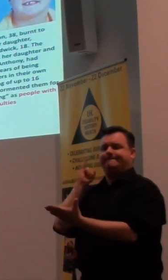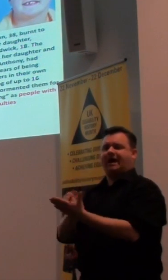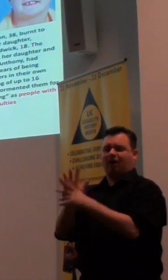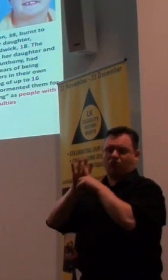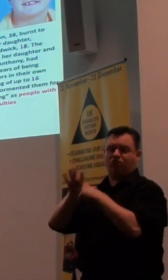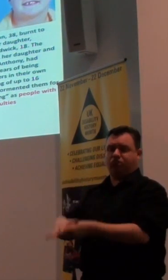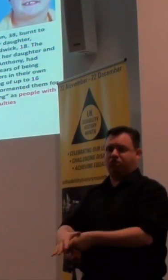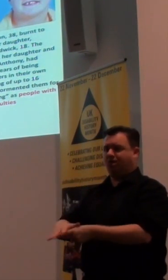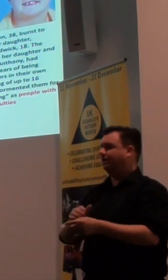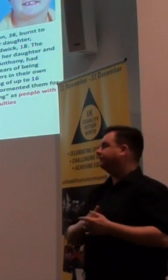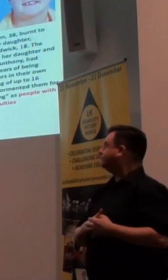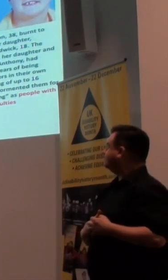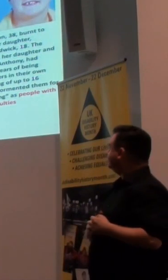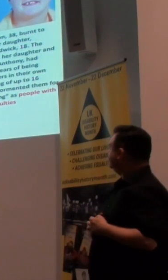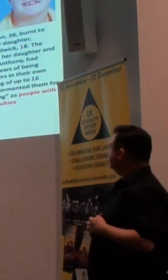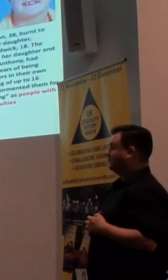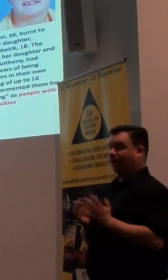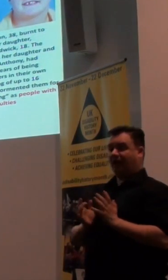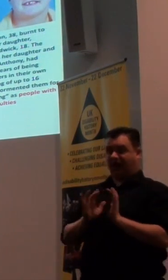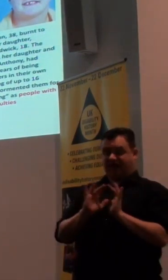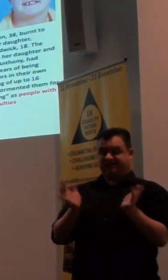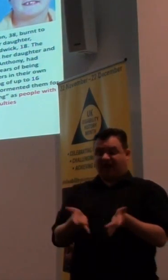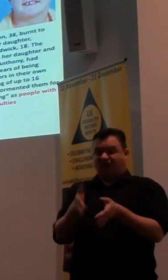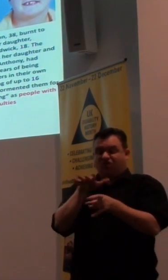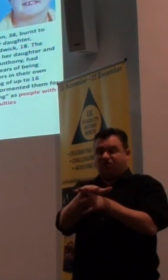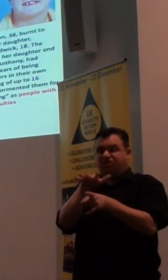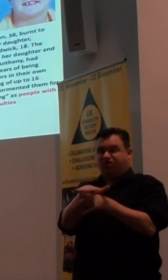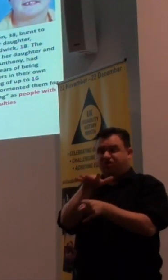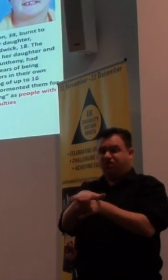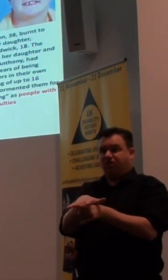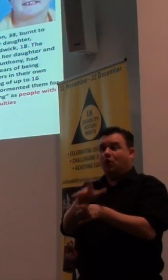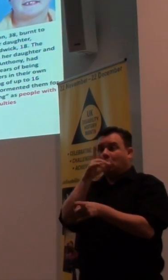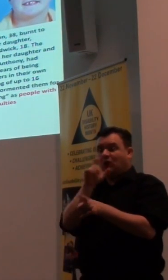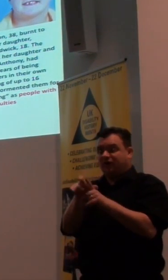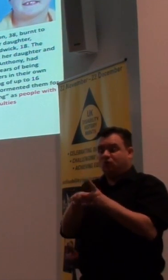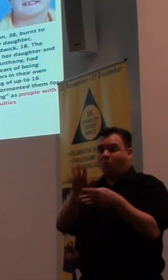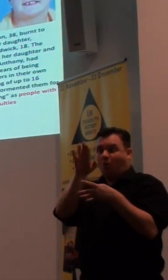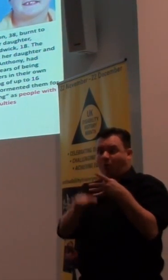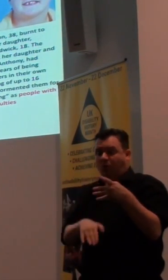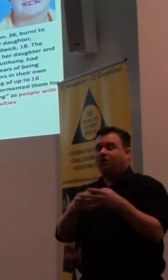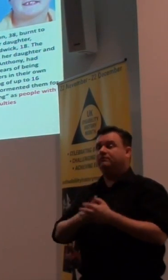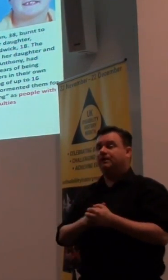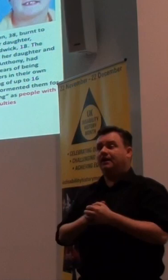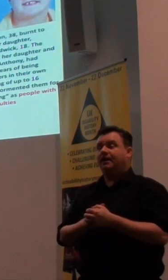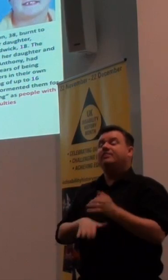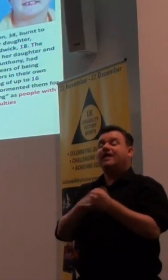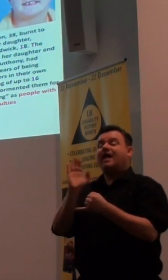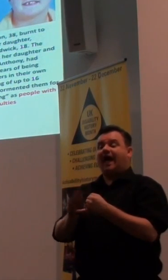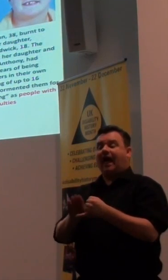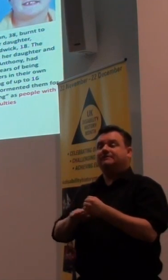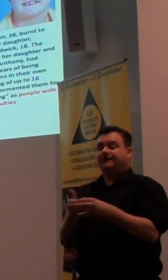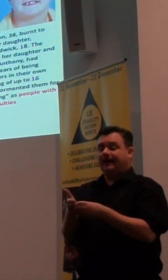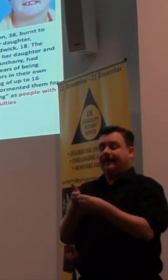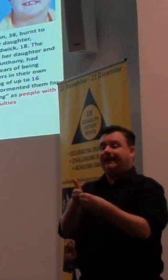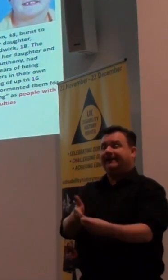on the internet and make fun of them. You can do all of these things, and in the end, it does